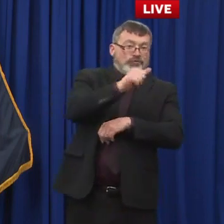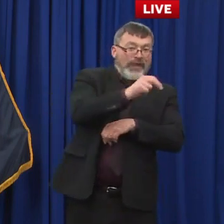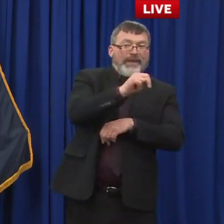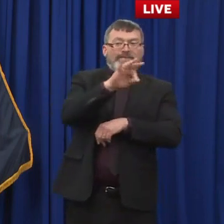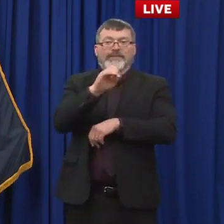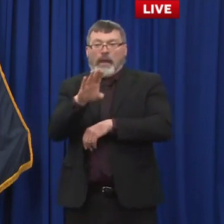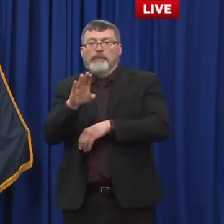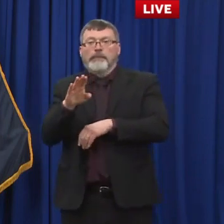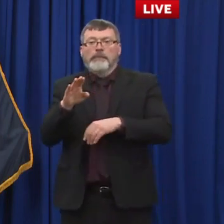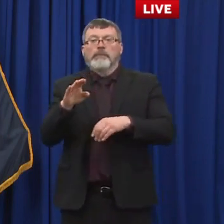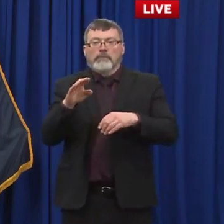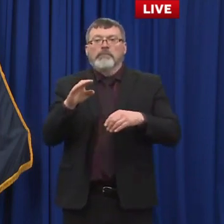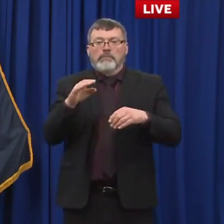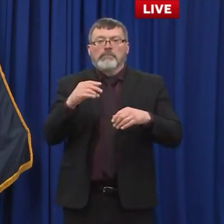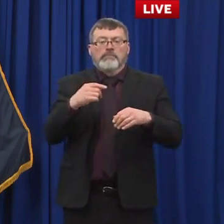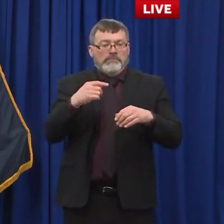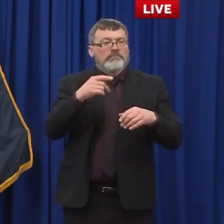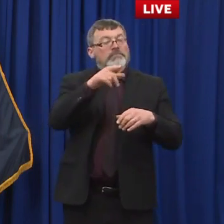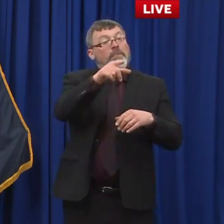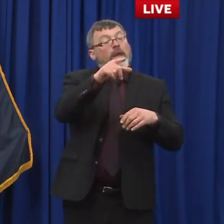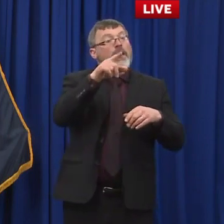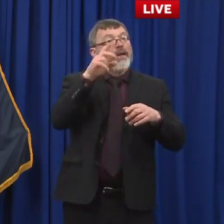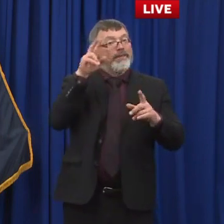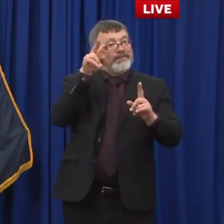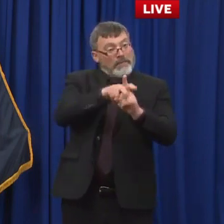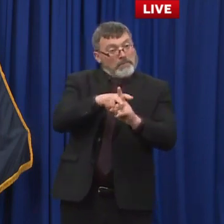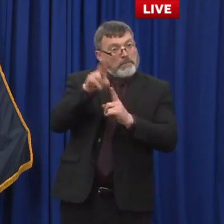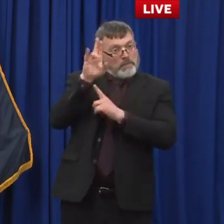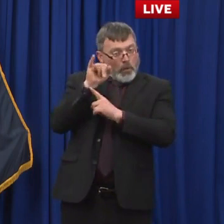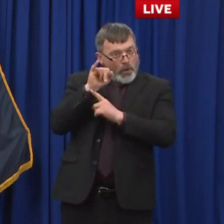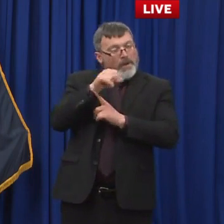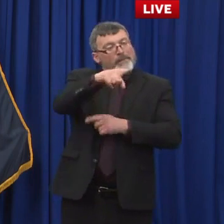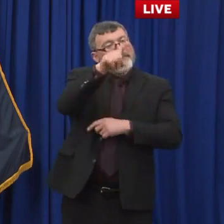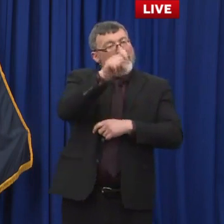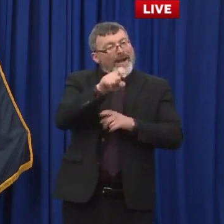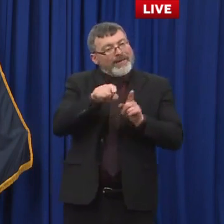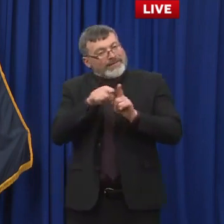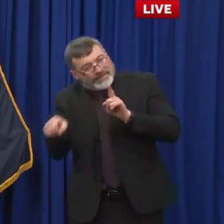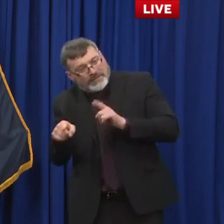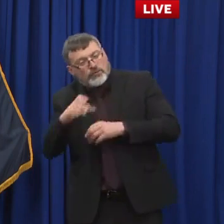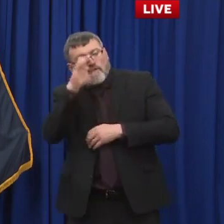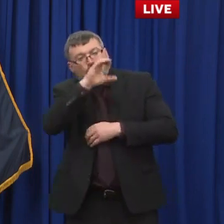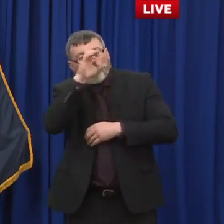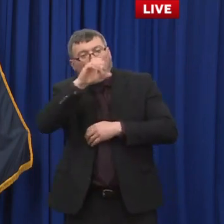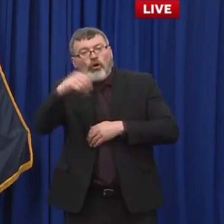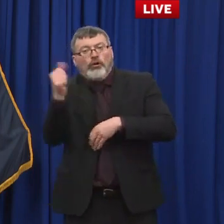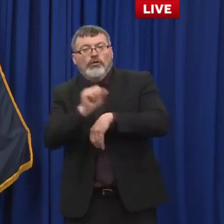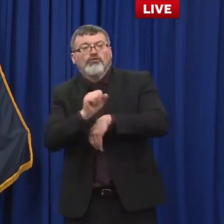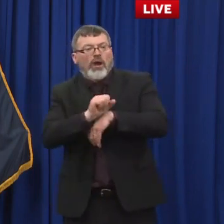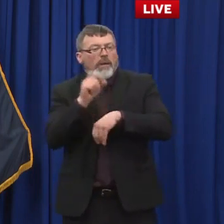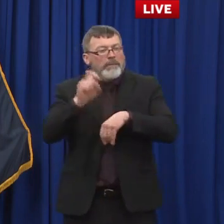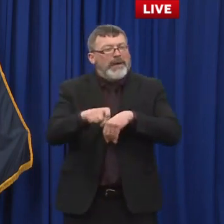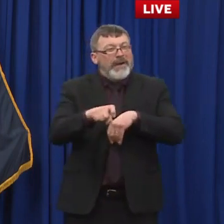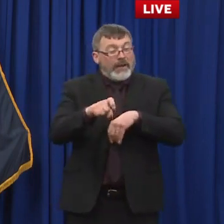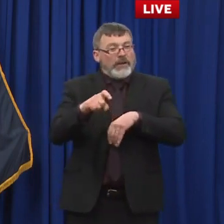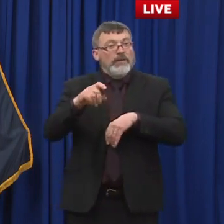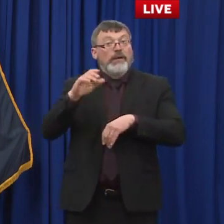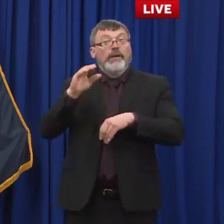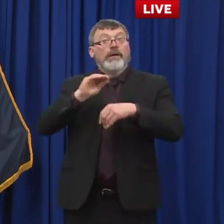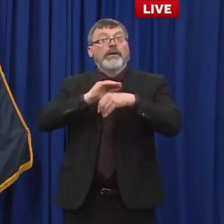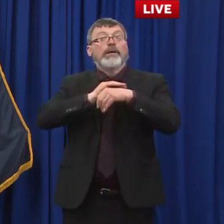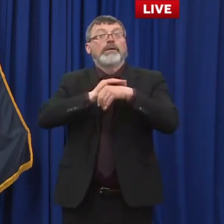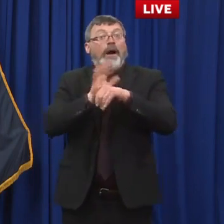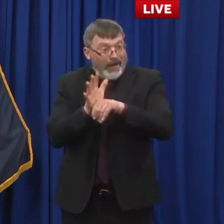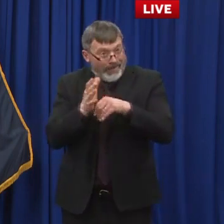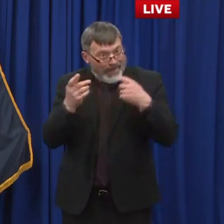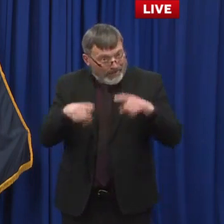that individuals could be remain safe in their home to slow the spread of COVID if they so chose. Um, and we also knew that given the